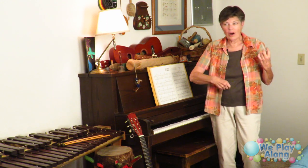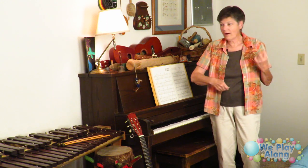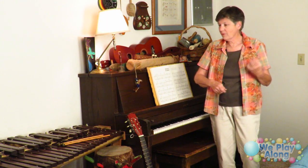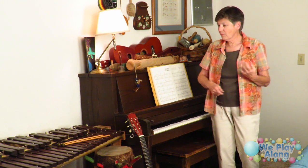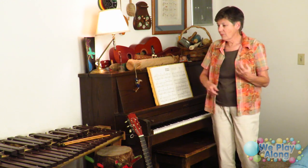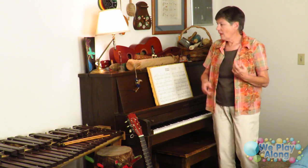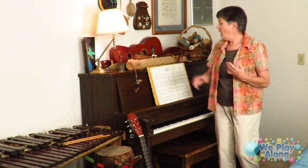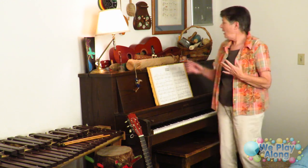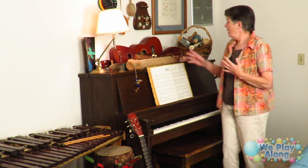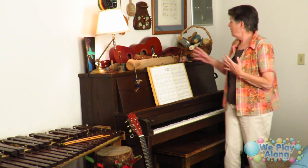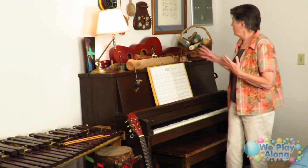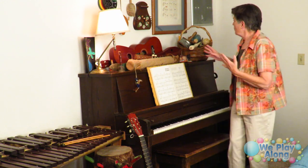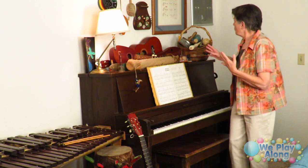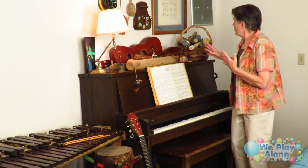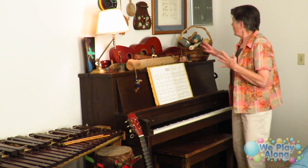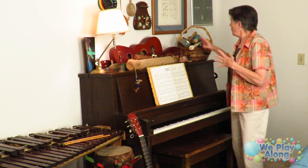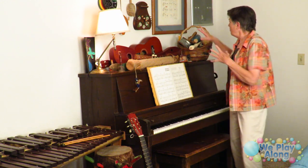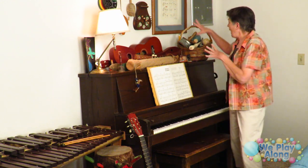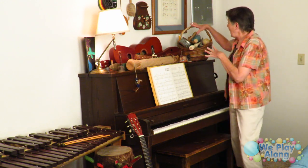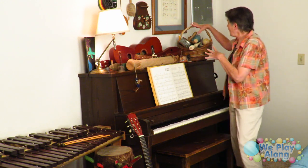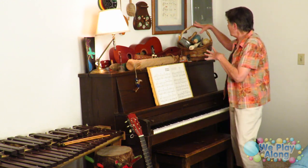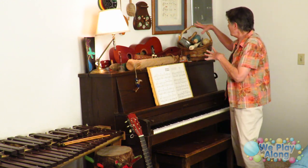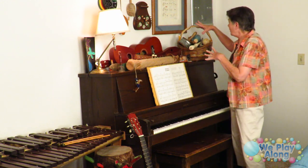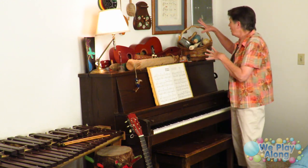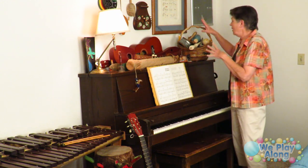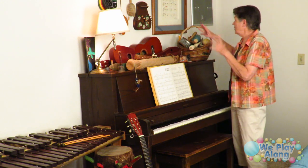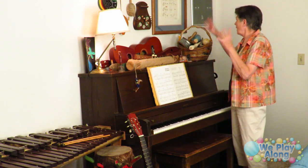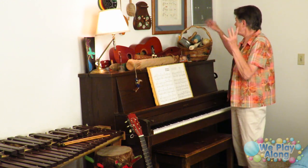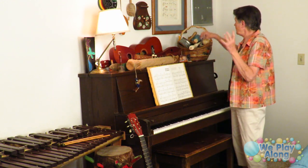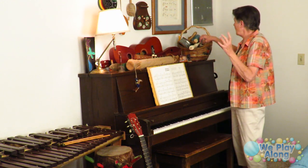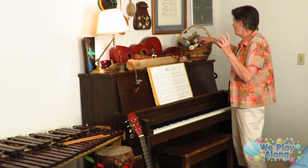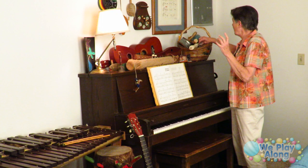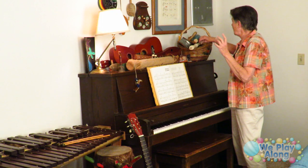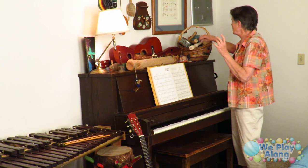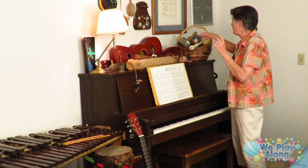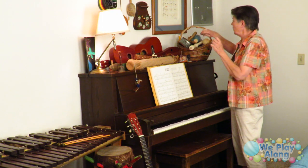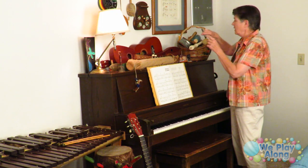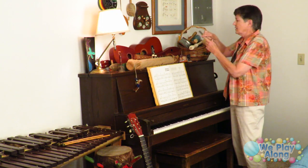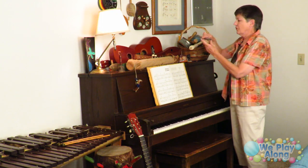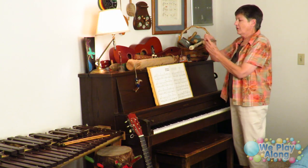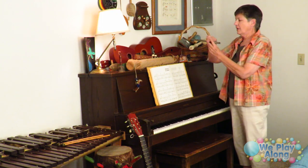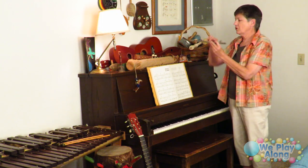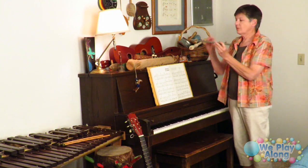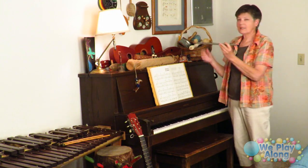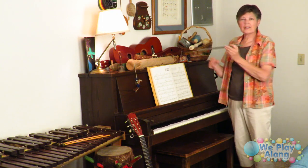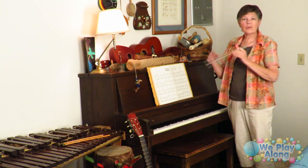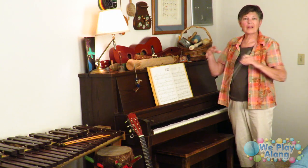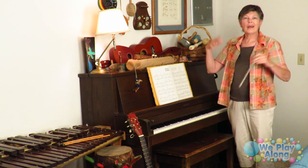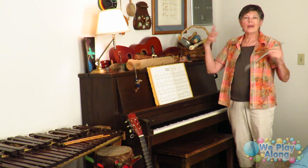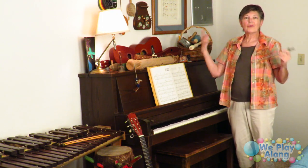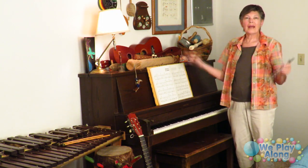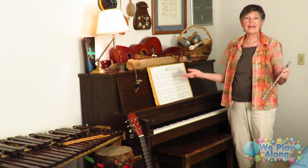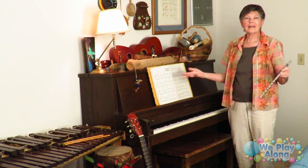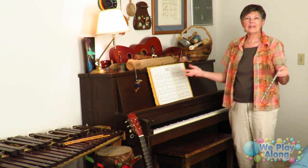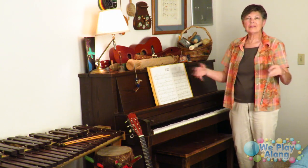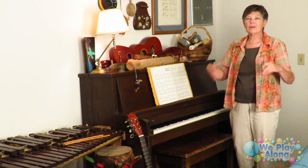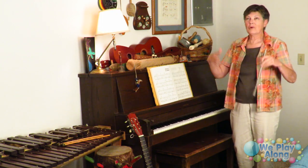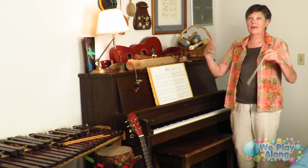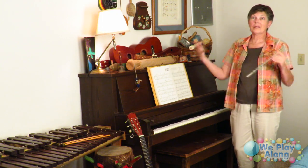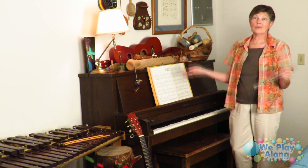back here oh gosh we have all kinds of different instruments because when the grandkids and when our kids